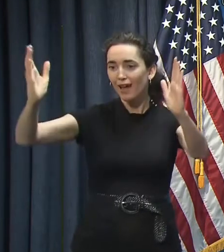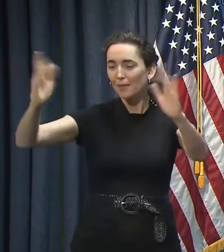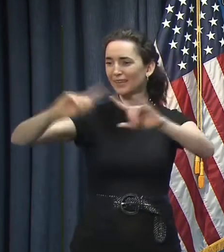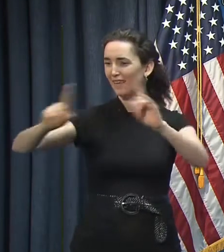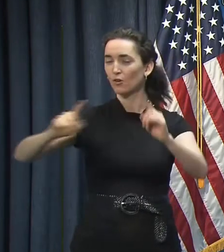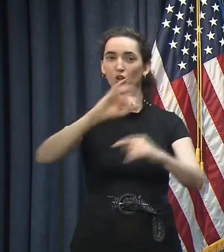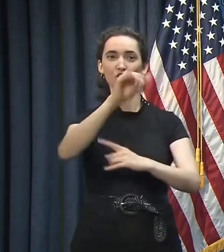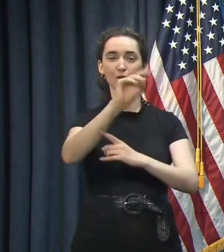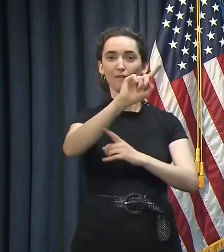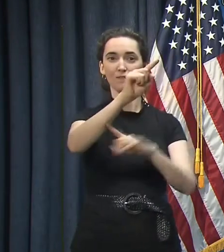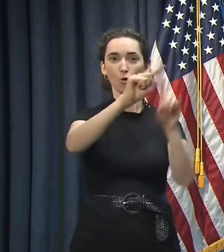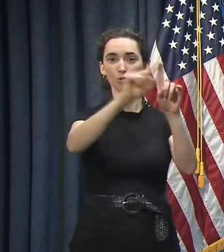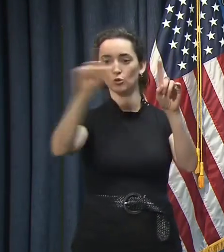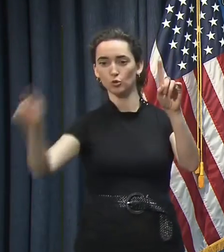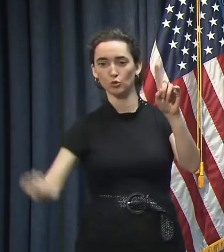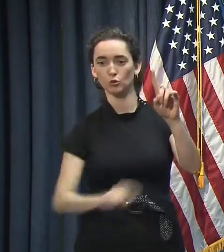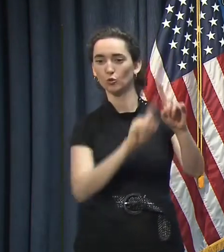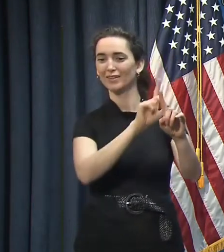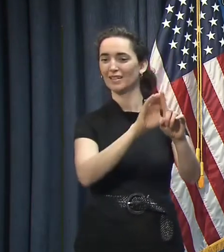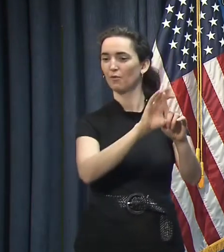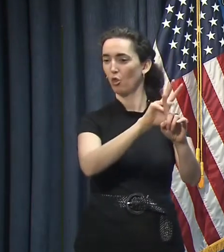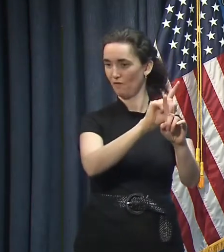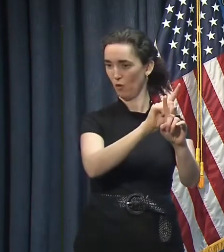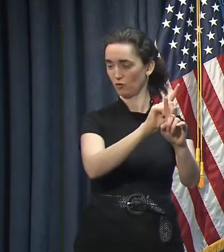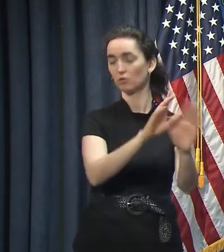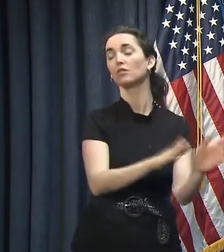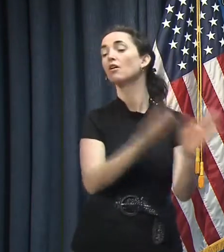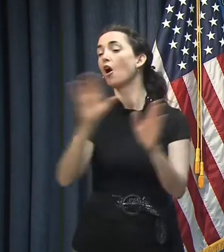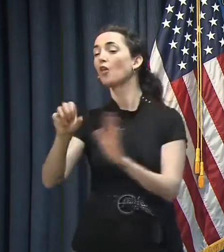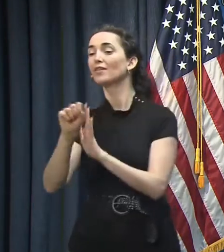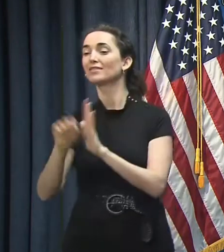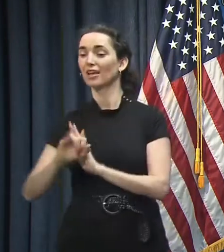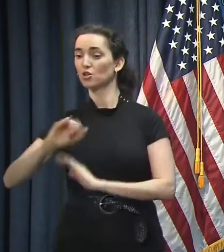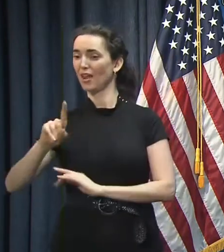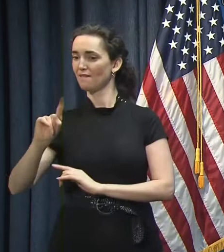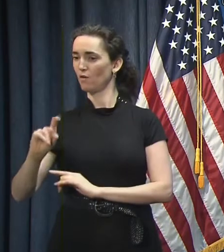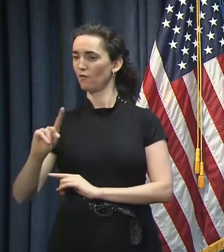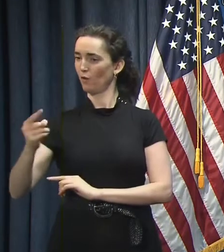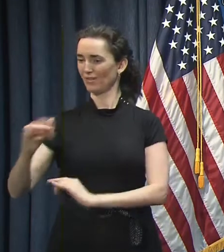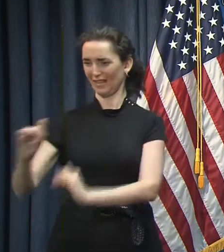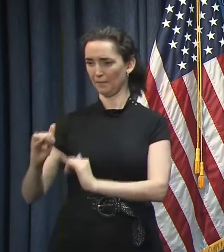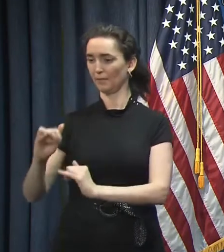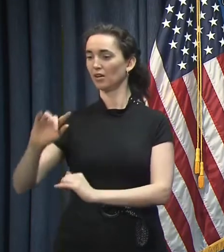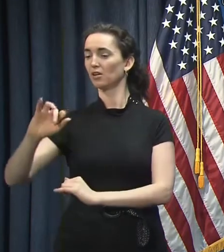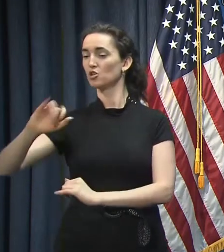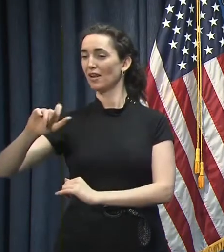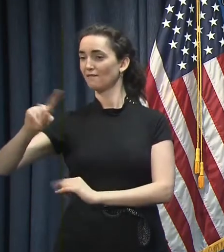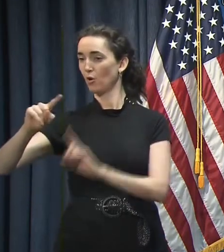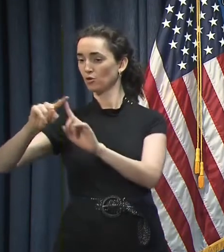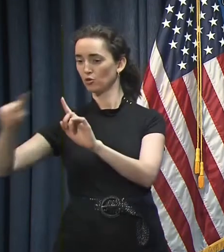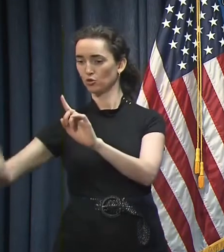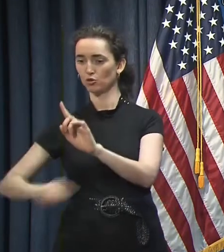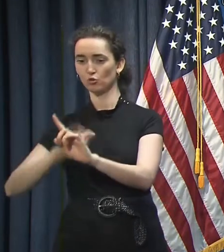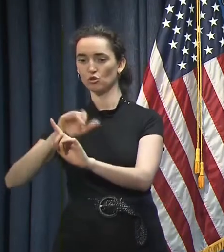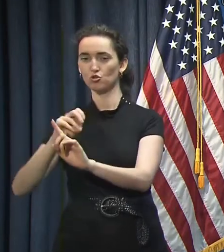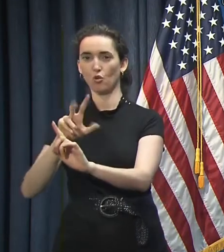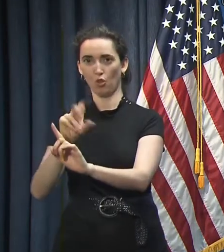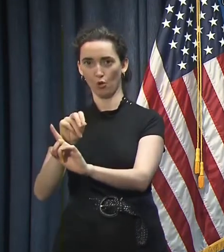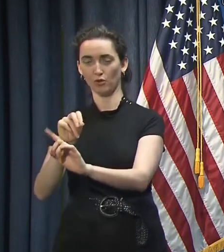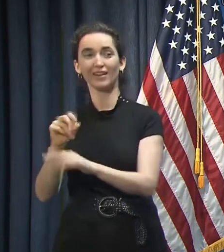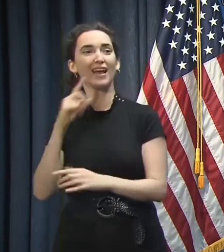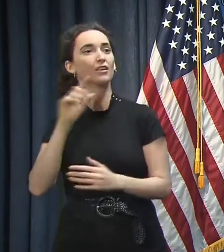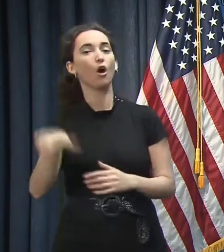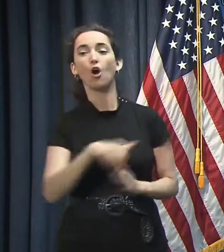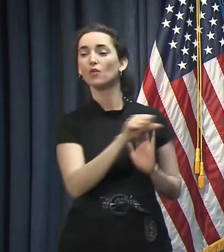go from January 1st to December 31st. Some go from July 1st, the way we do, to June 30th. And others, I think, mirror the